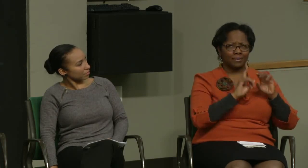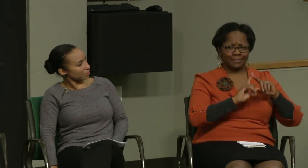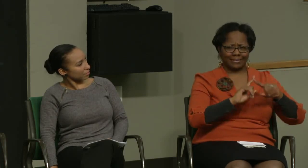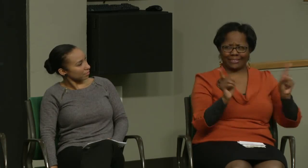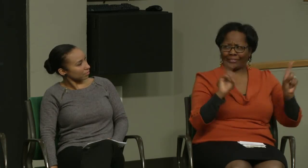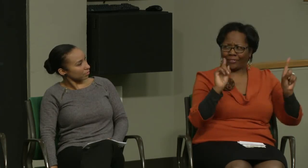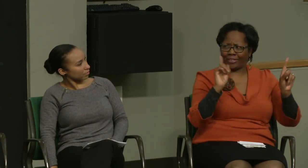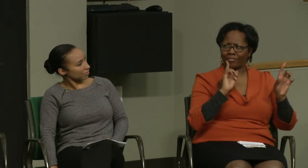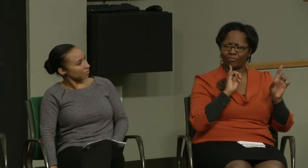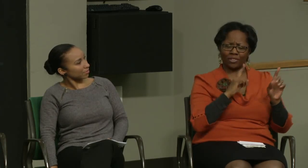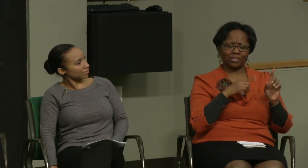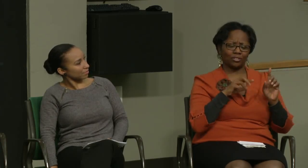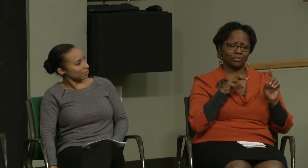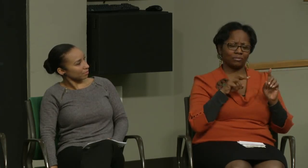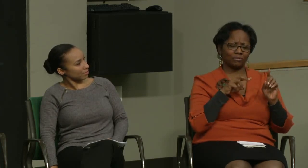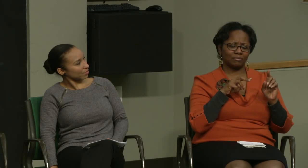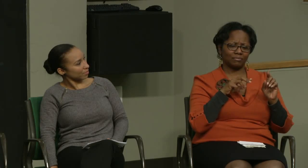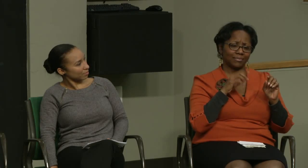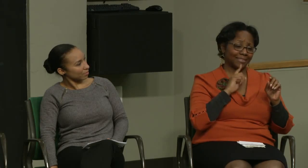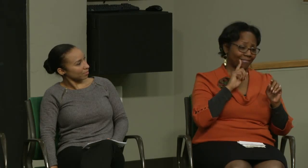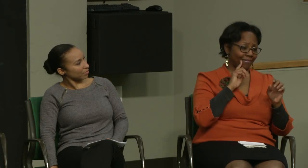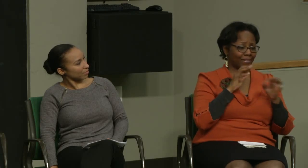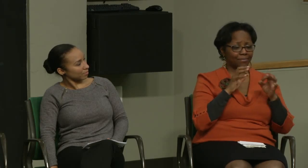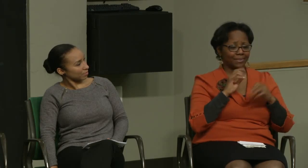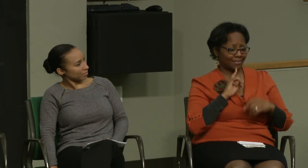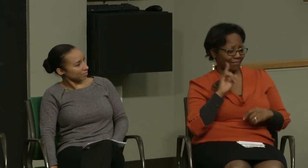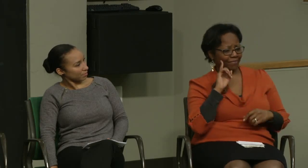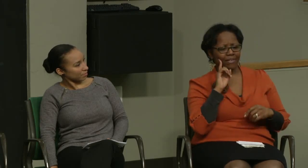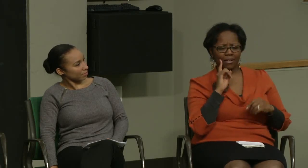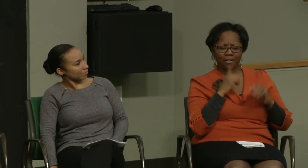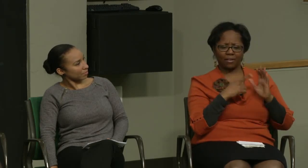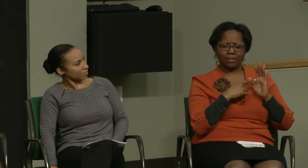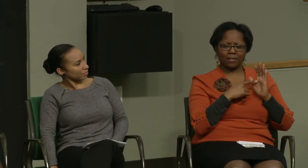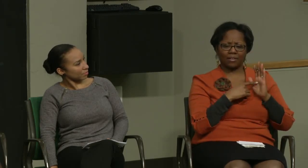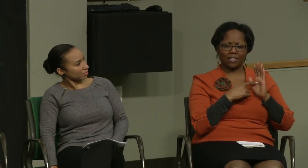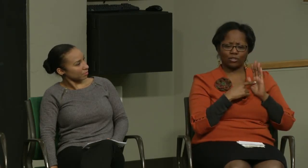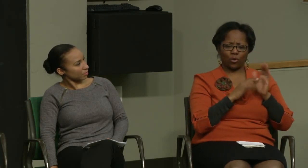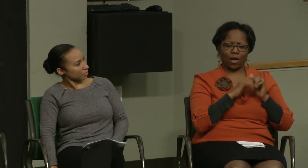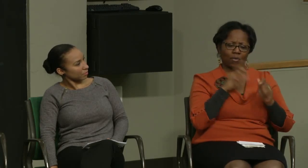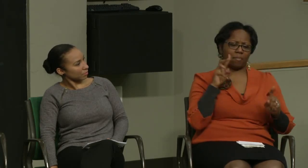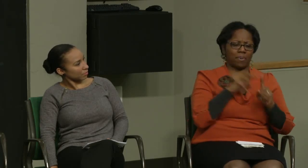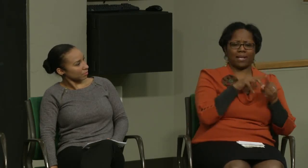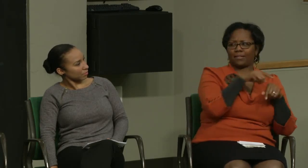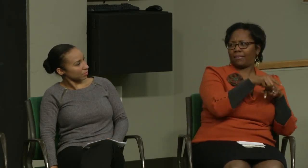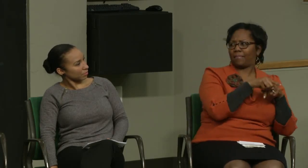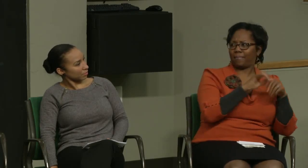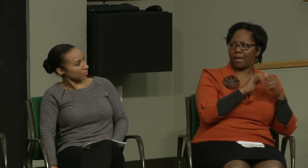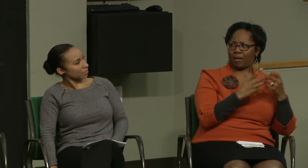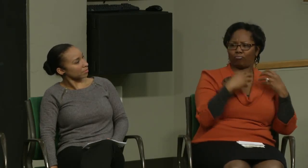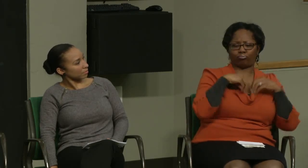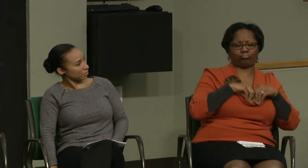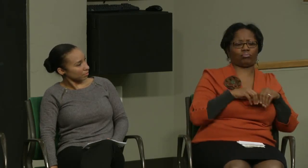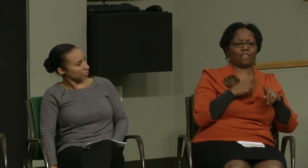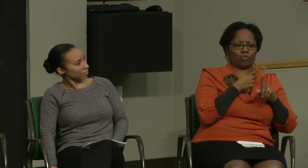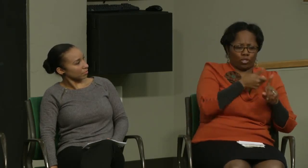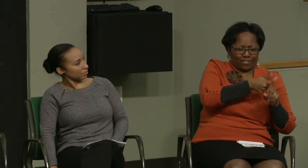fascinating is the way that deaf interpreters interpret and the way that they go about doing their job is quite different